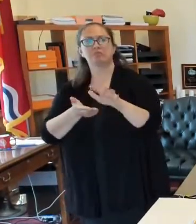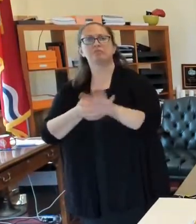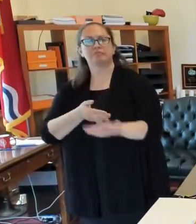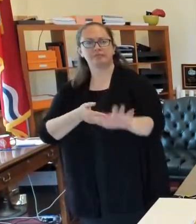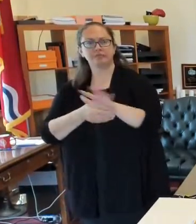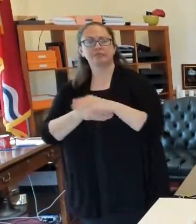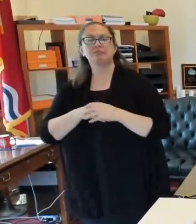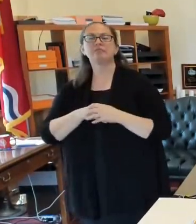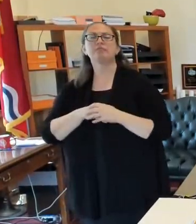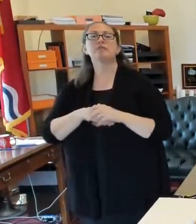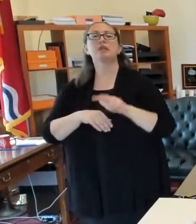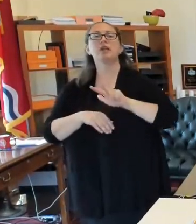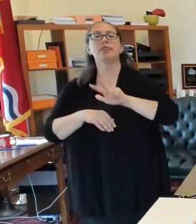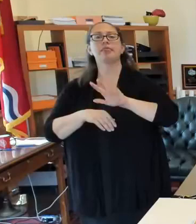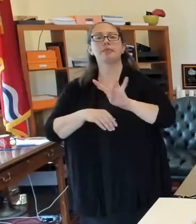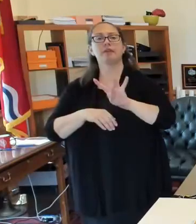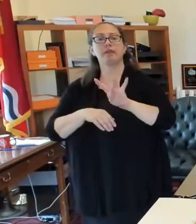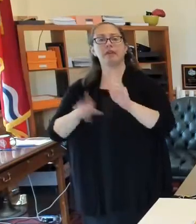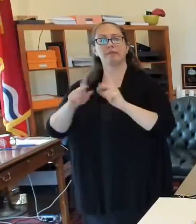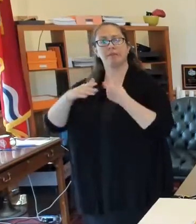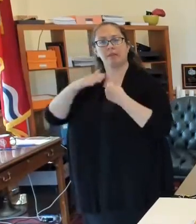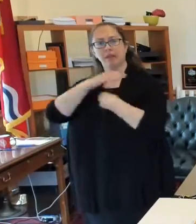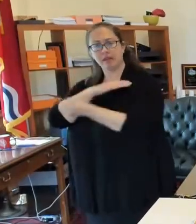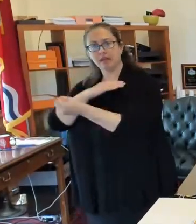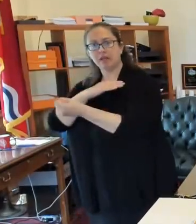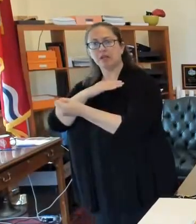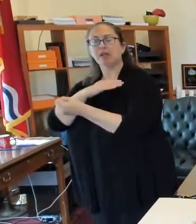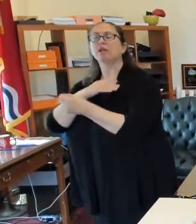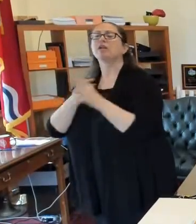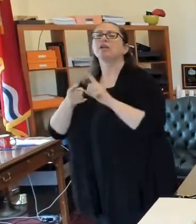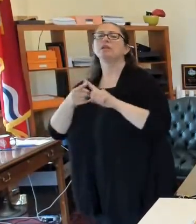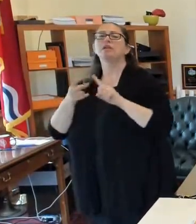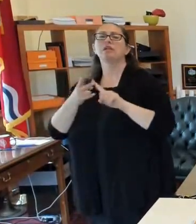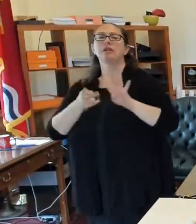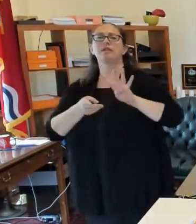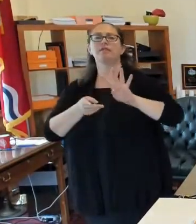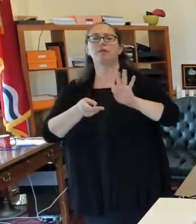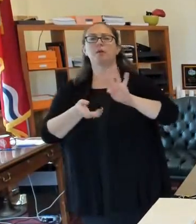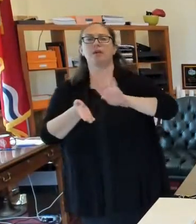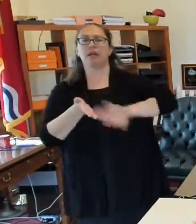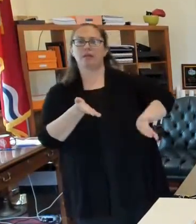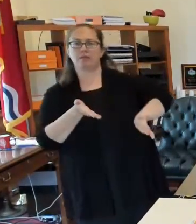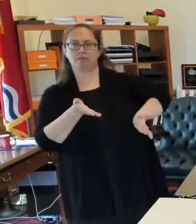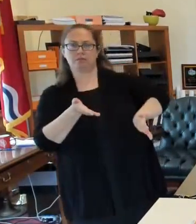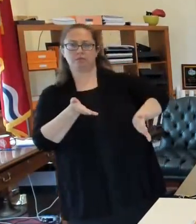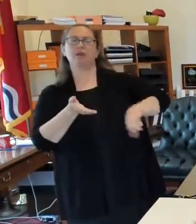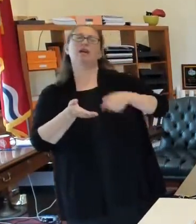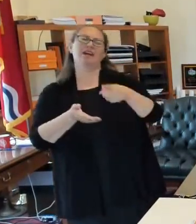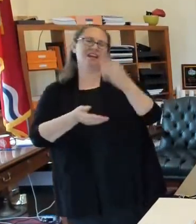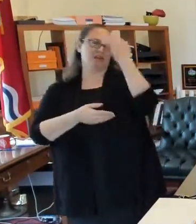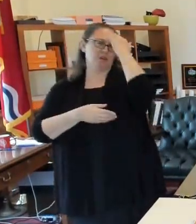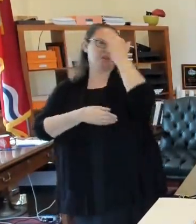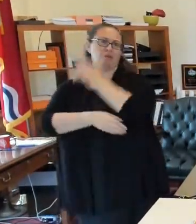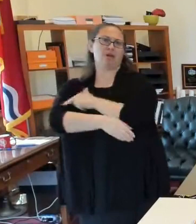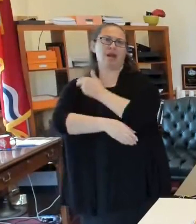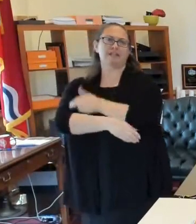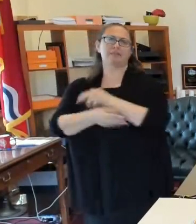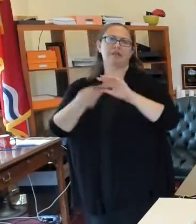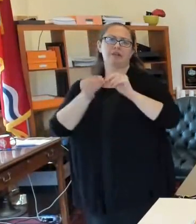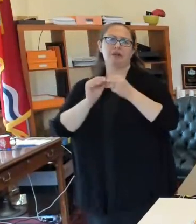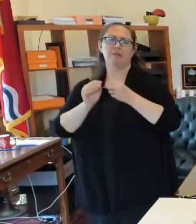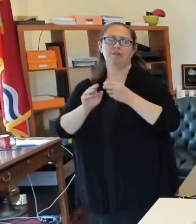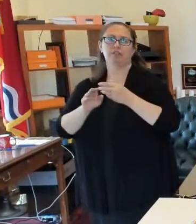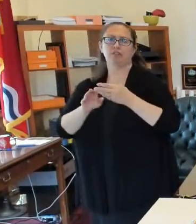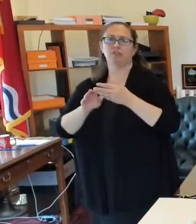38 people were admitted to the hospital. 49 were were discharged. And you know that these hospital numbers run two days behind.